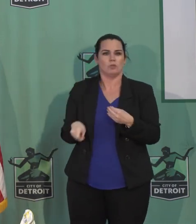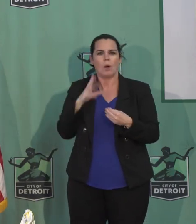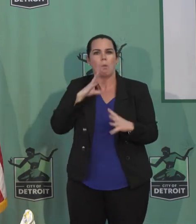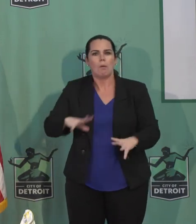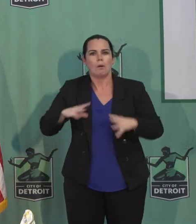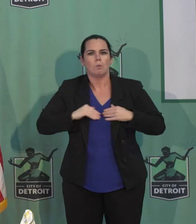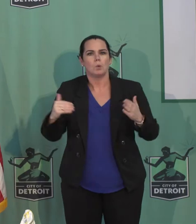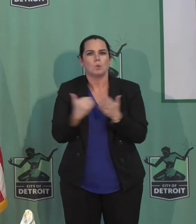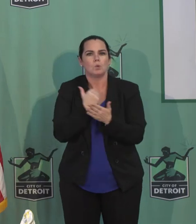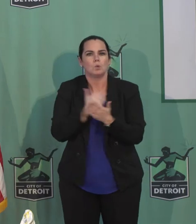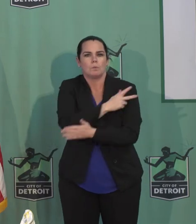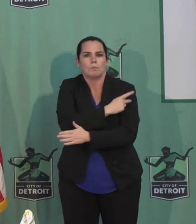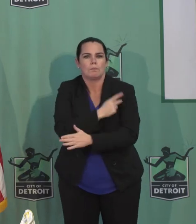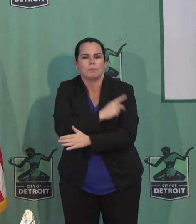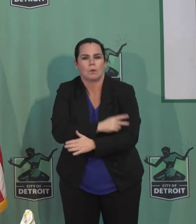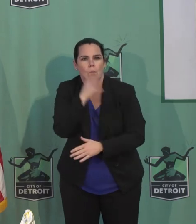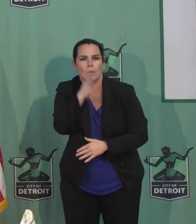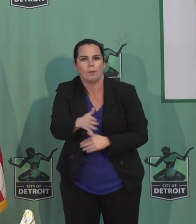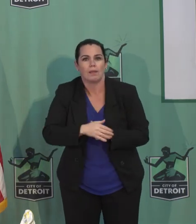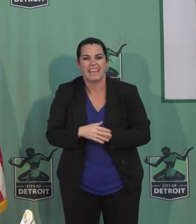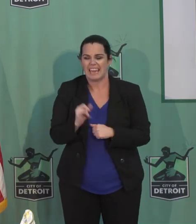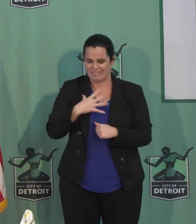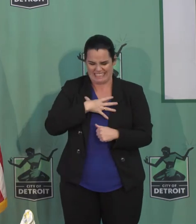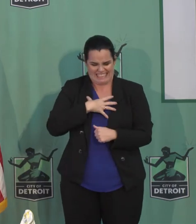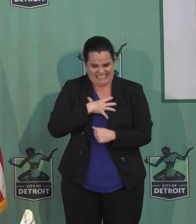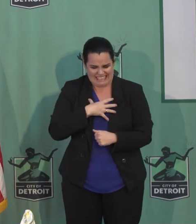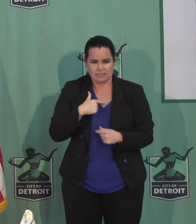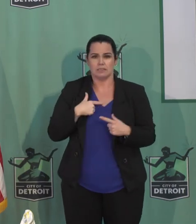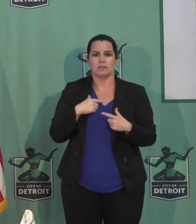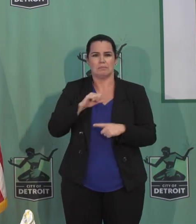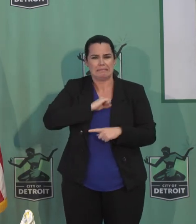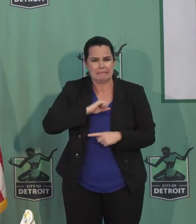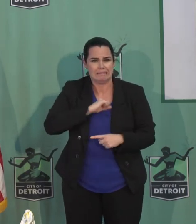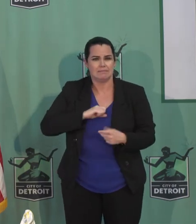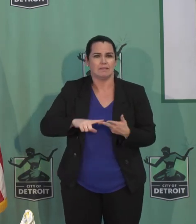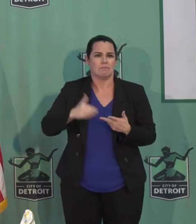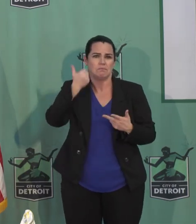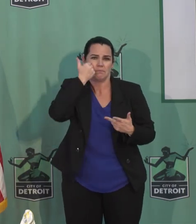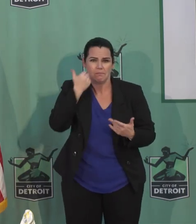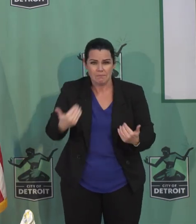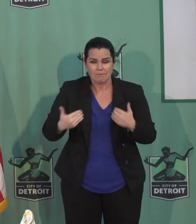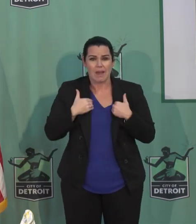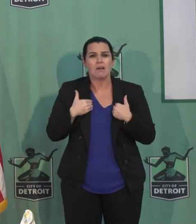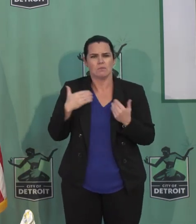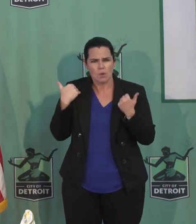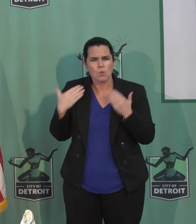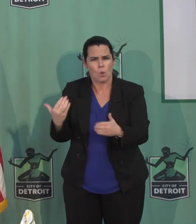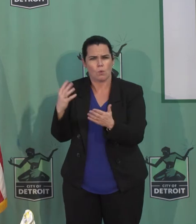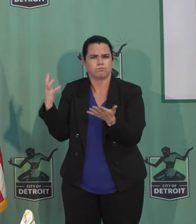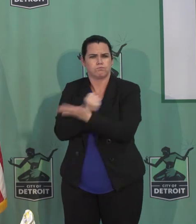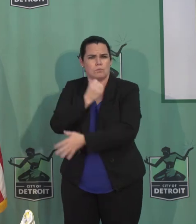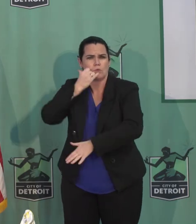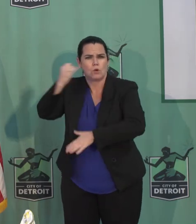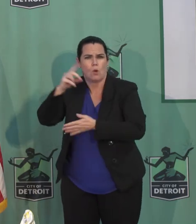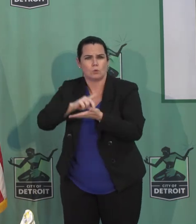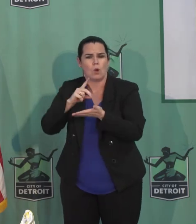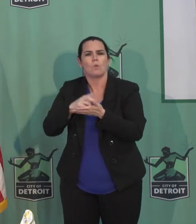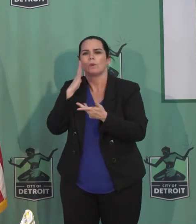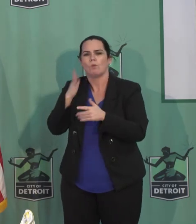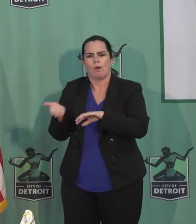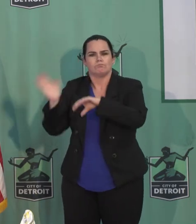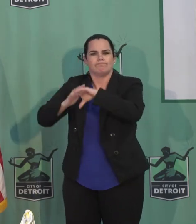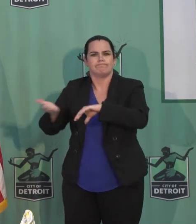got a fever, you've got trouble breathing. And we are going to continue to ramp this up.